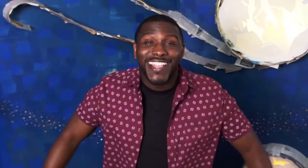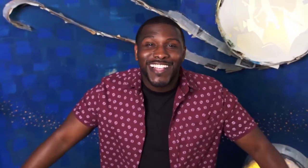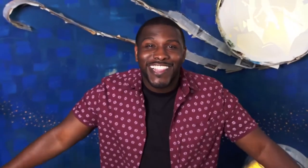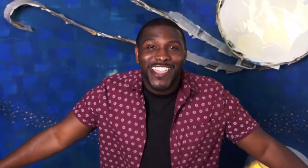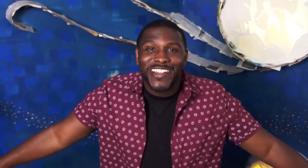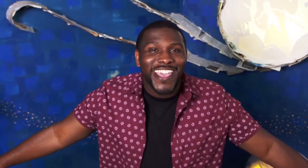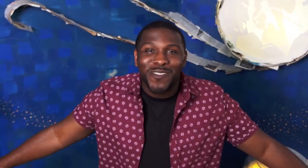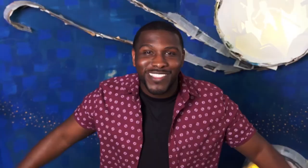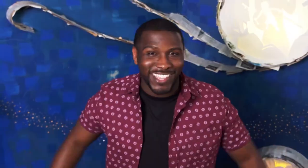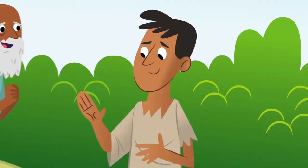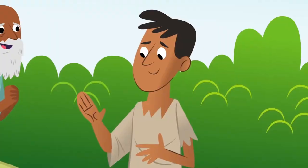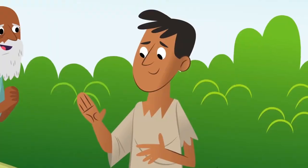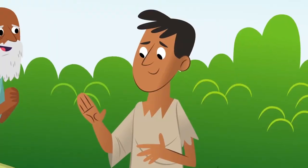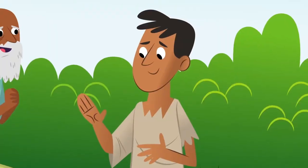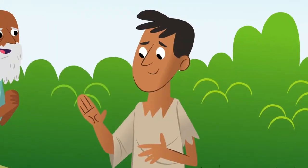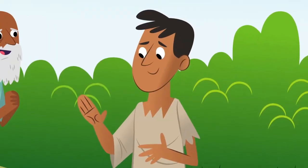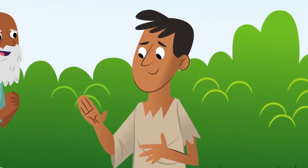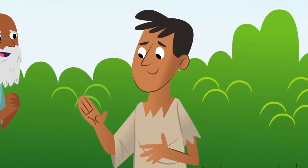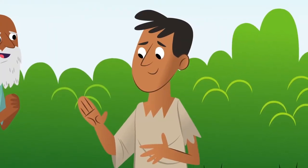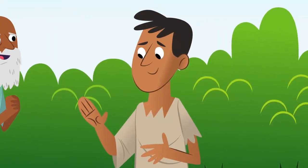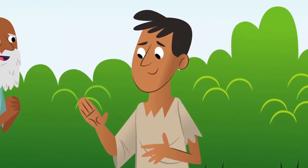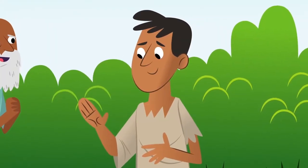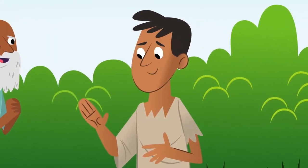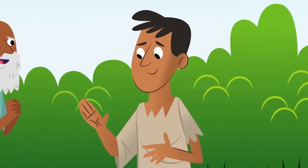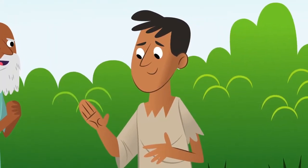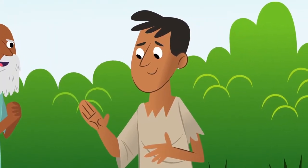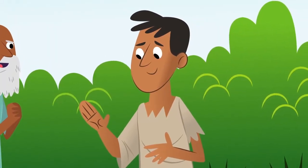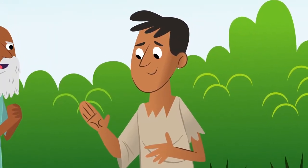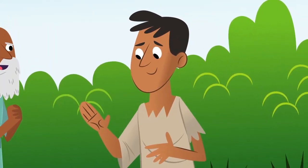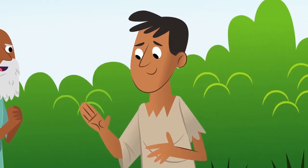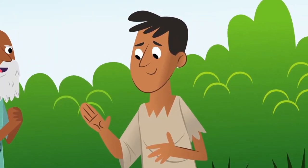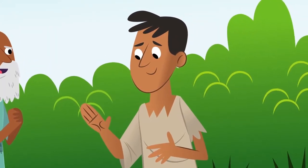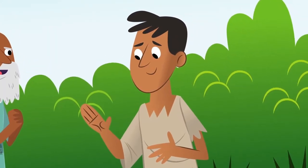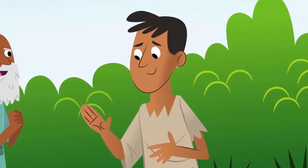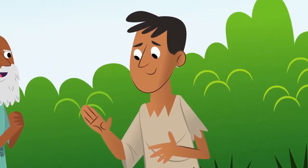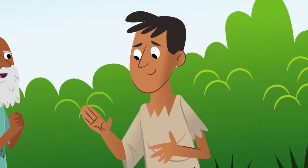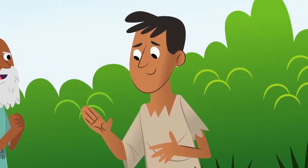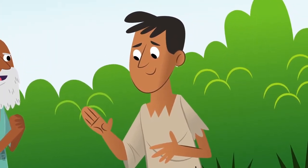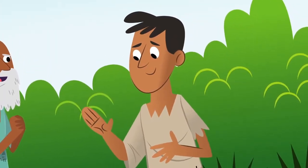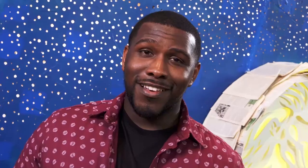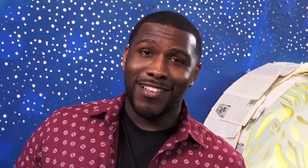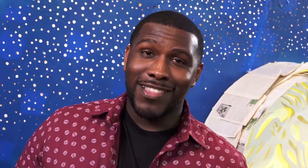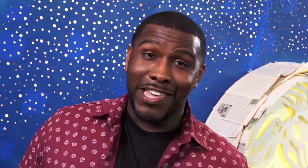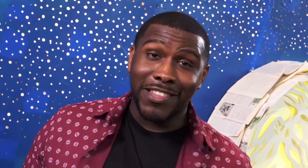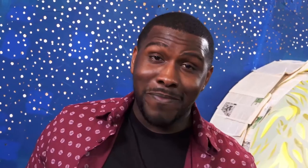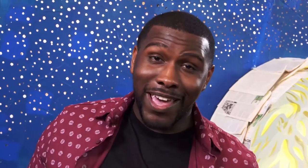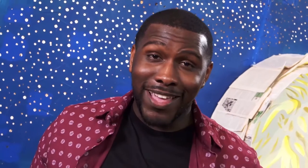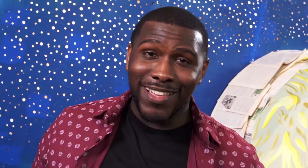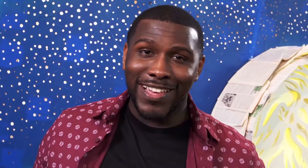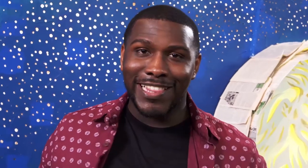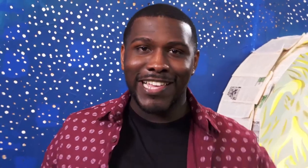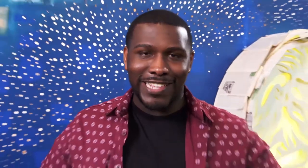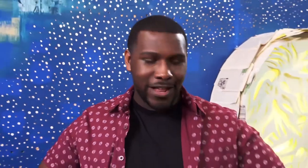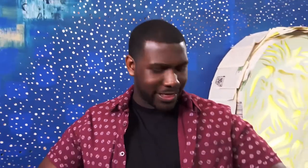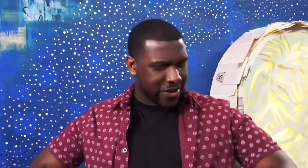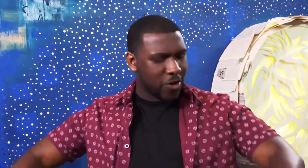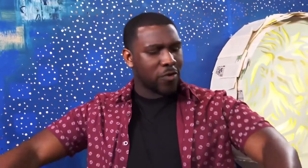clear and healthy look my skin it's clean the other man glanced down at their own